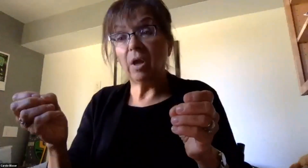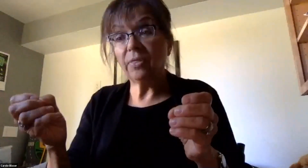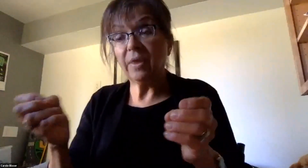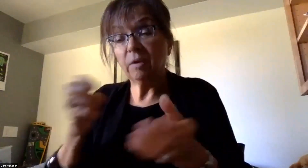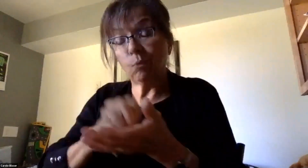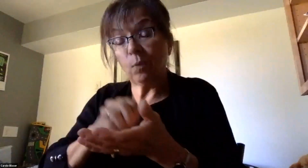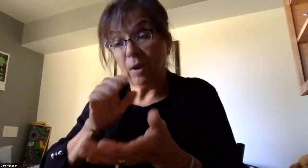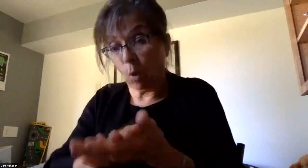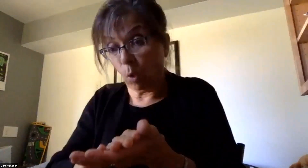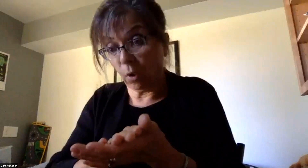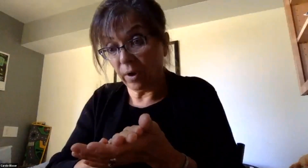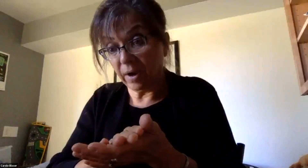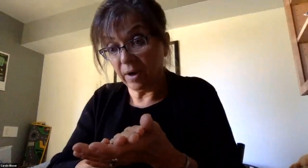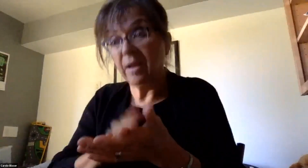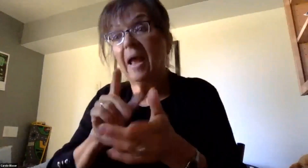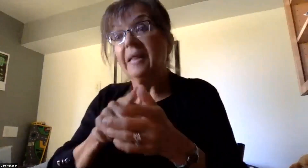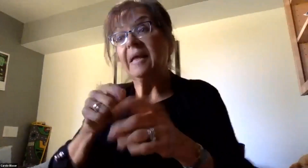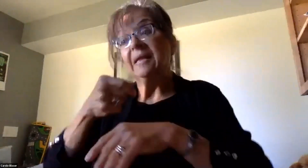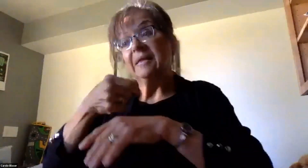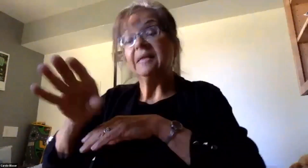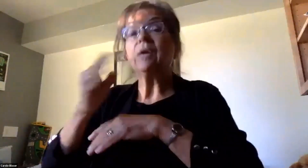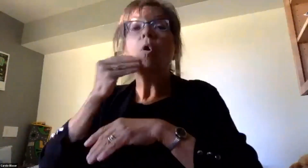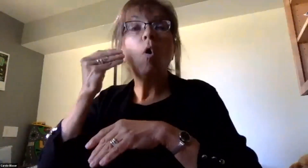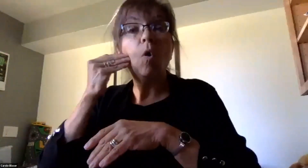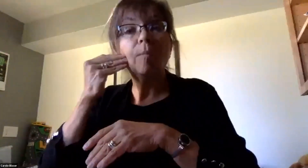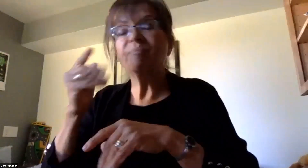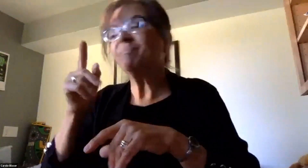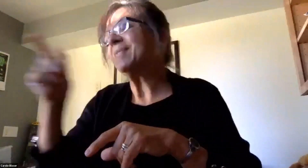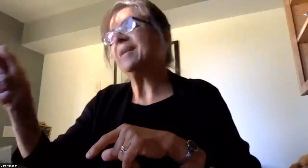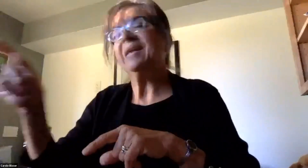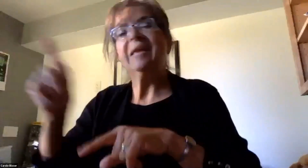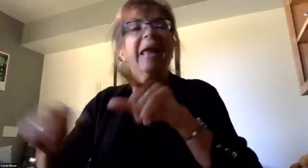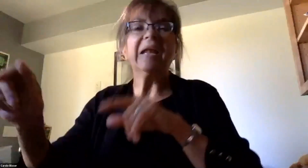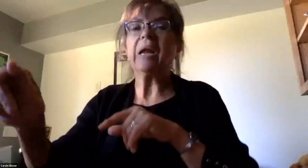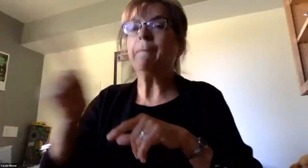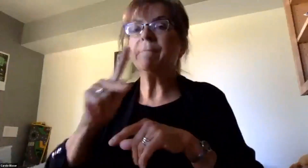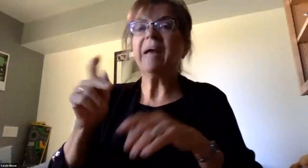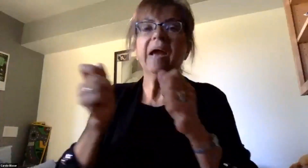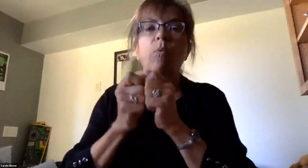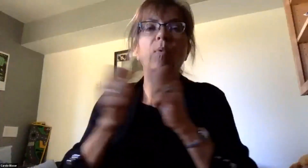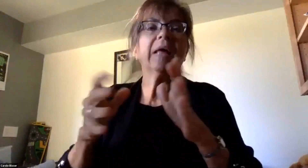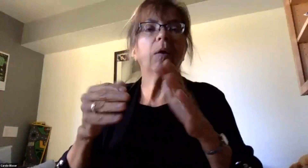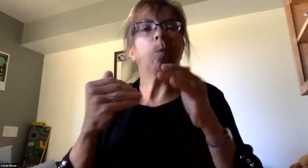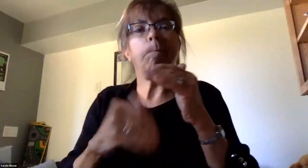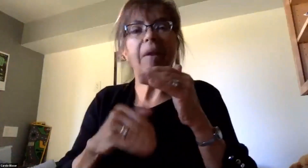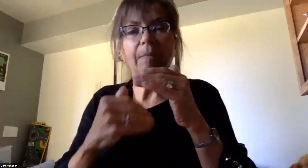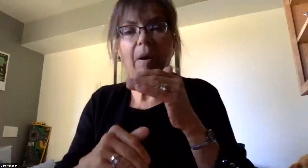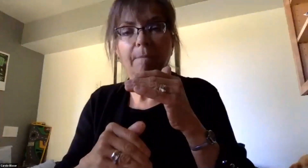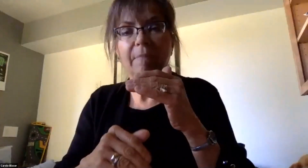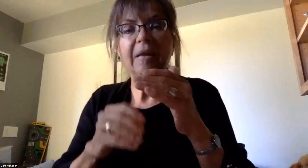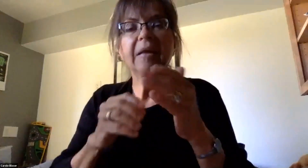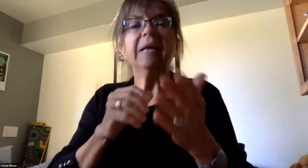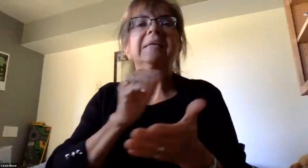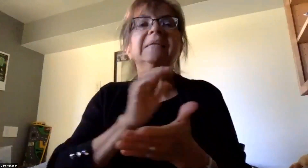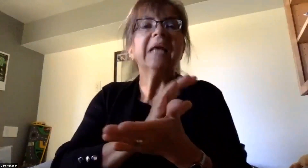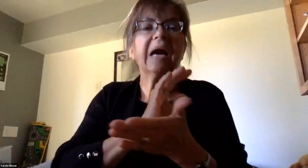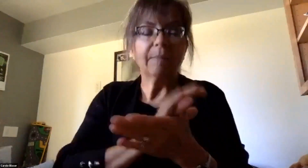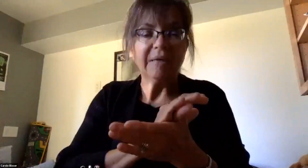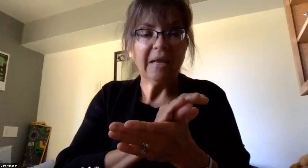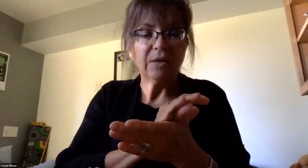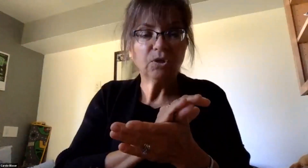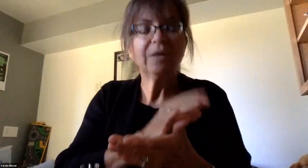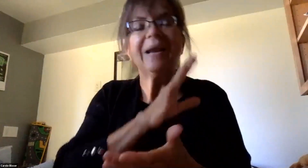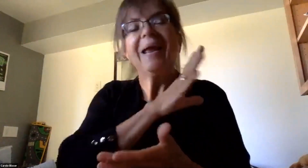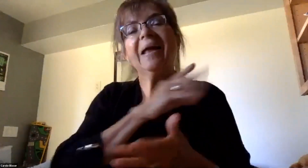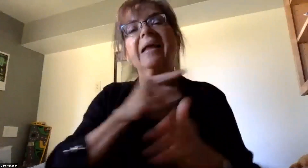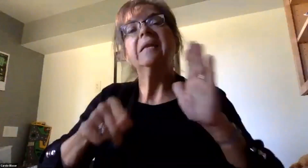child cannot return to school without, at minimum, documentation from the health care provider, a negative COVID-19